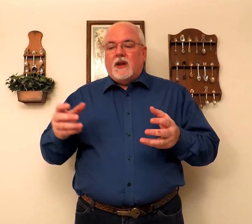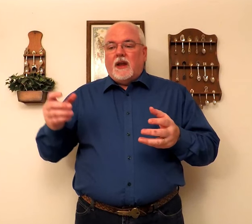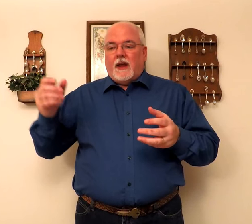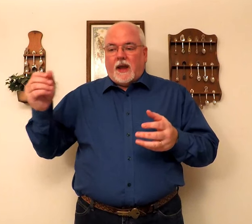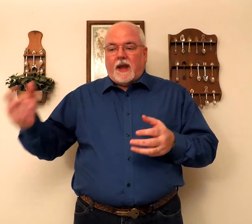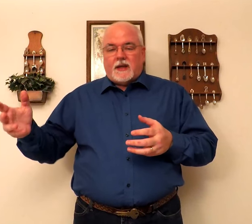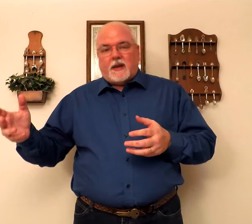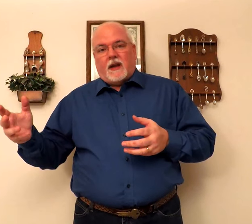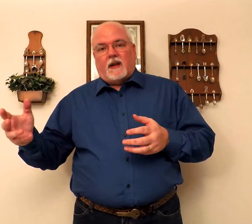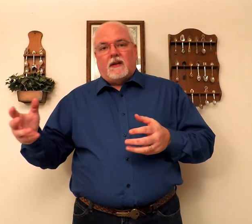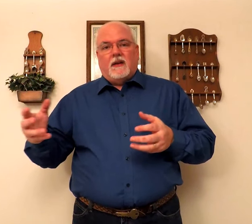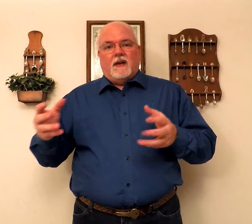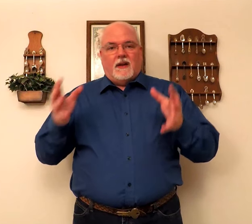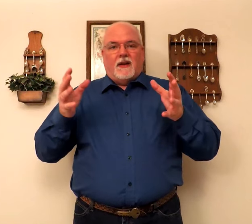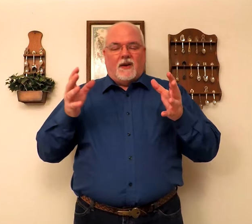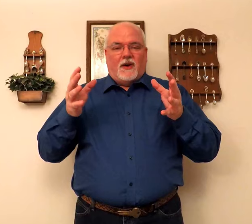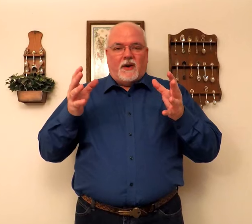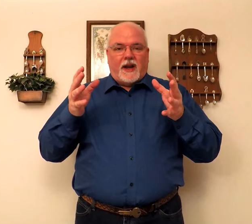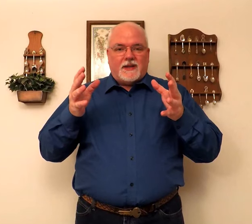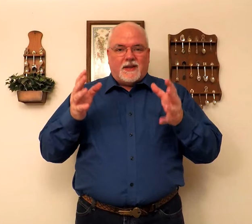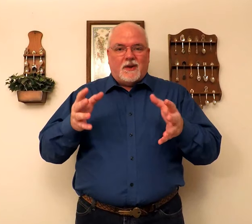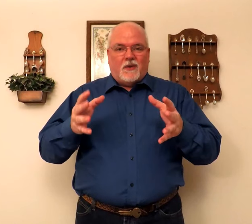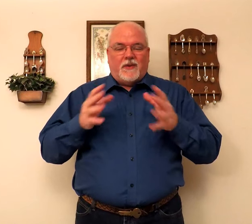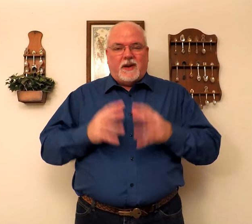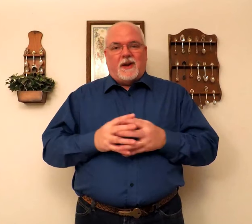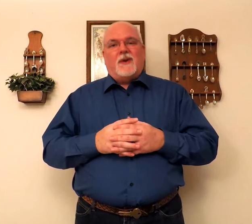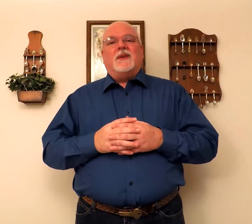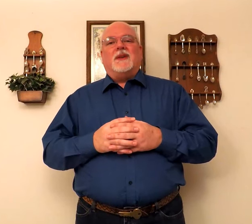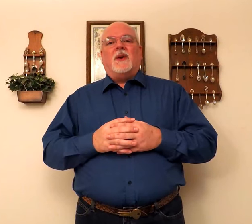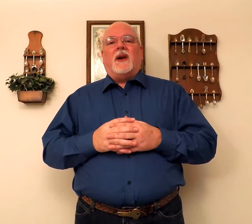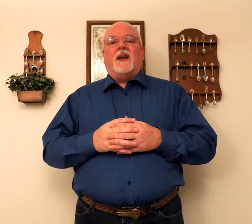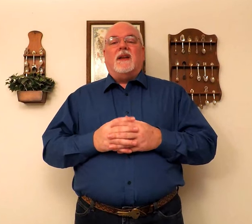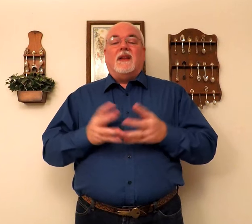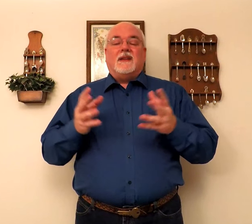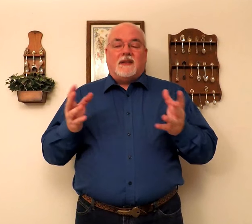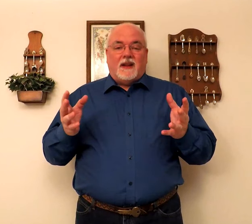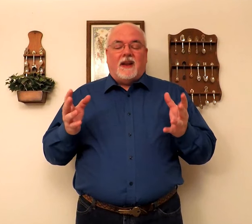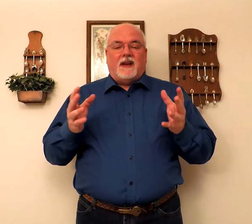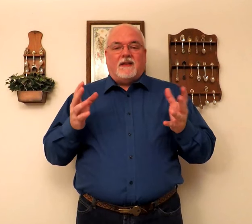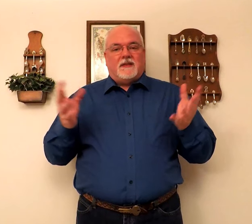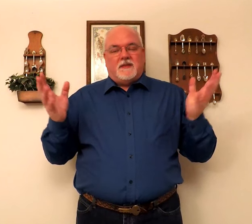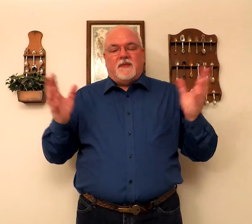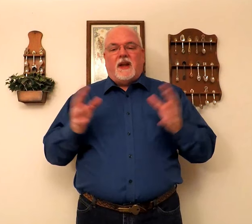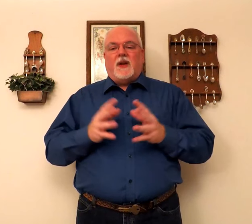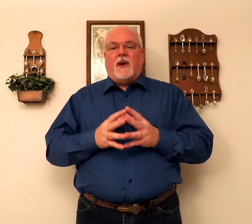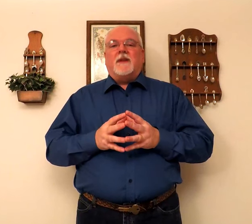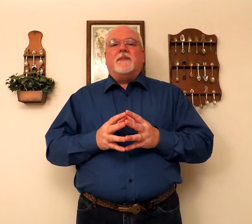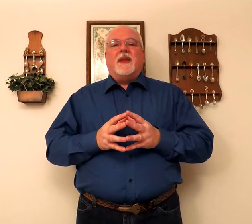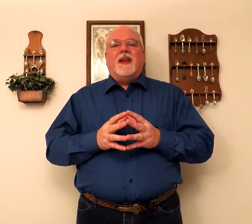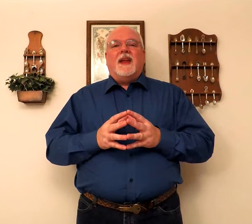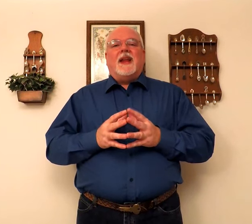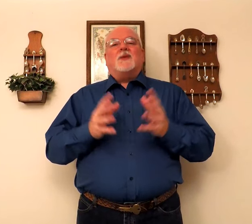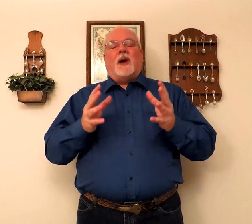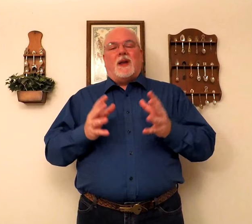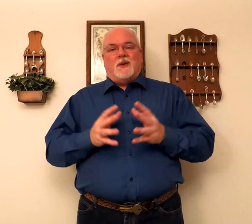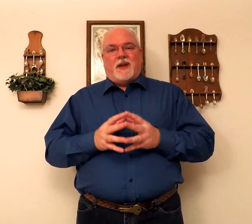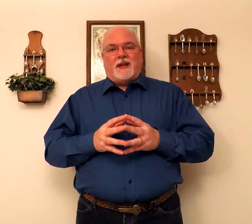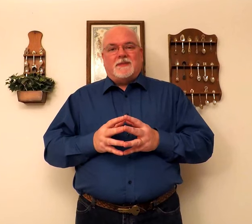ASL on a single video, all right? In, anyway, that's why I do that.